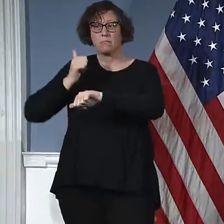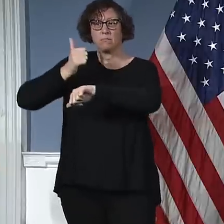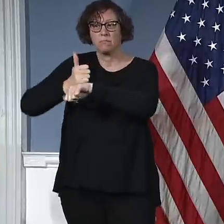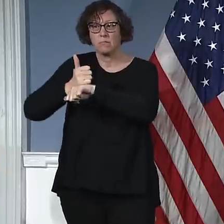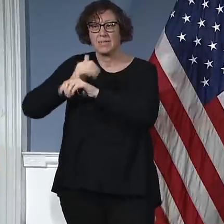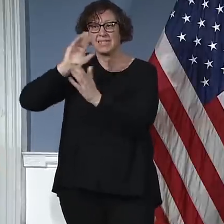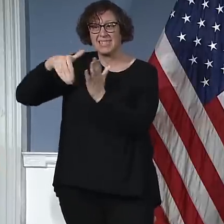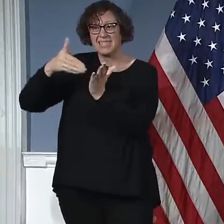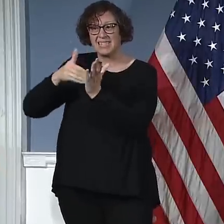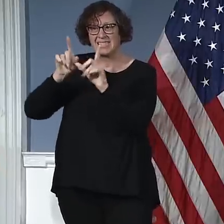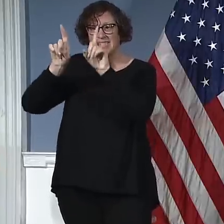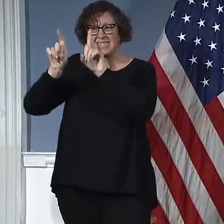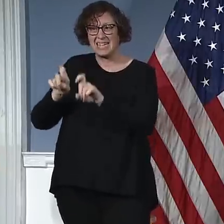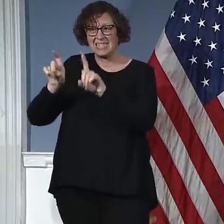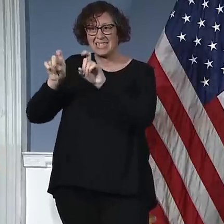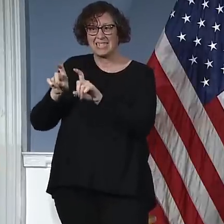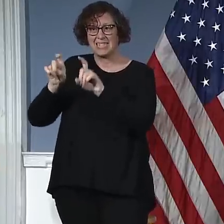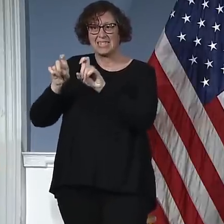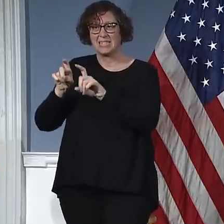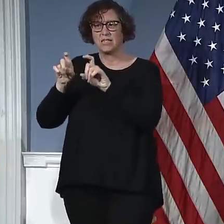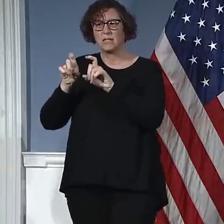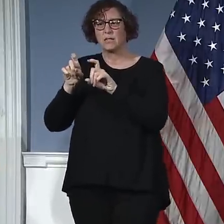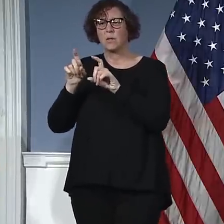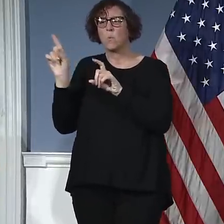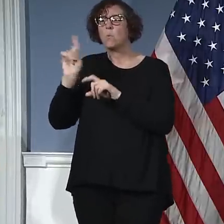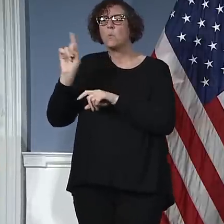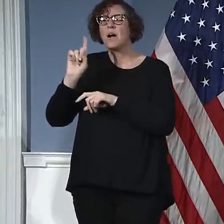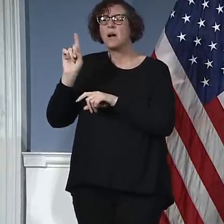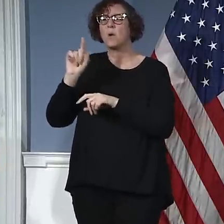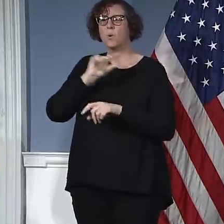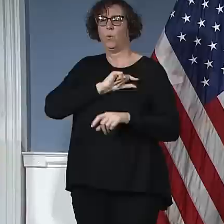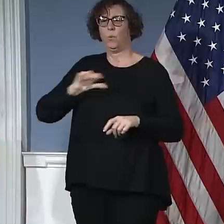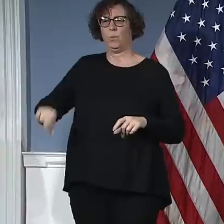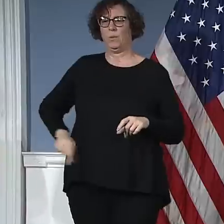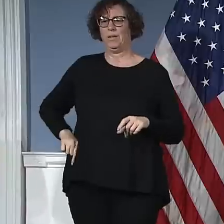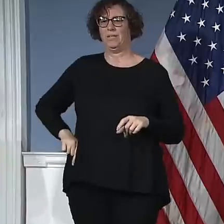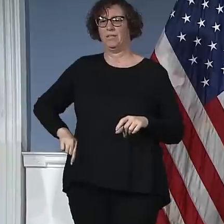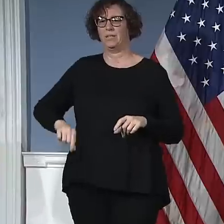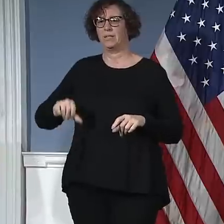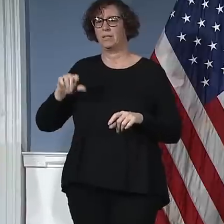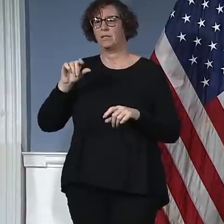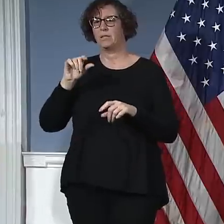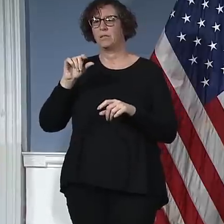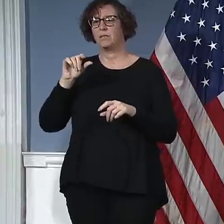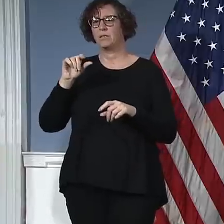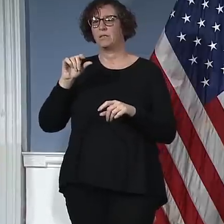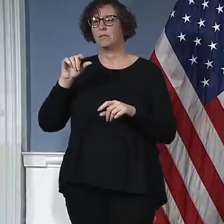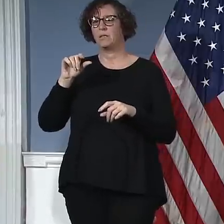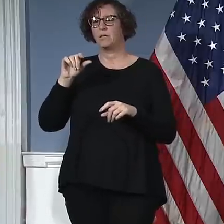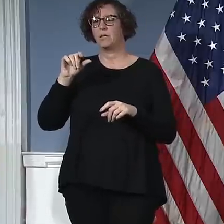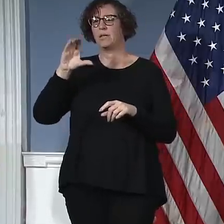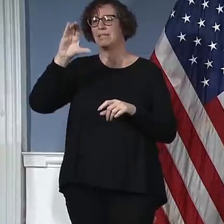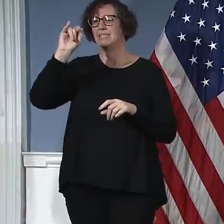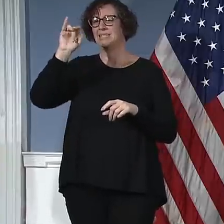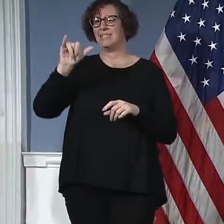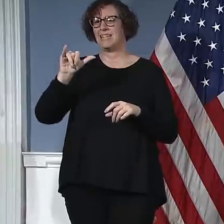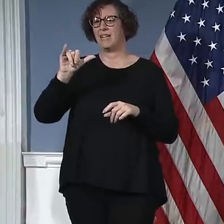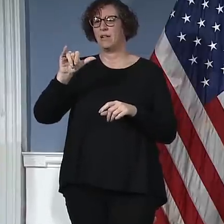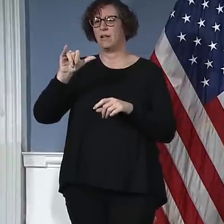testing site or as pointed out earlier, know, Queens has some of the most amount had the most amount of cases? Would it ever be used for